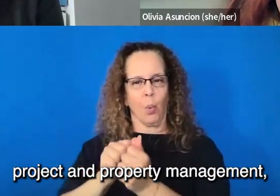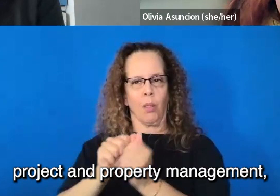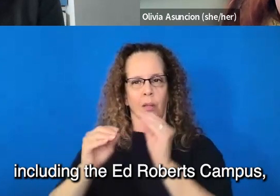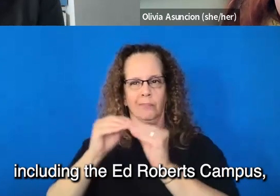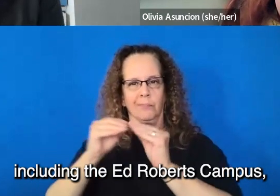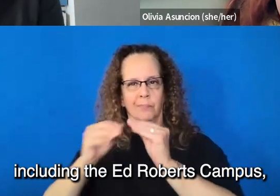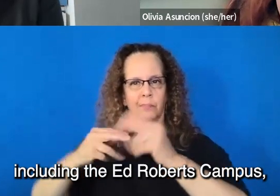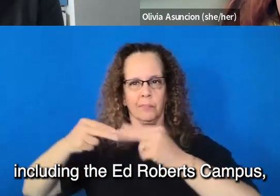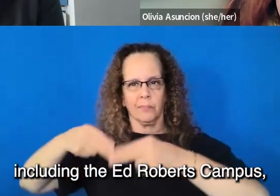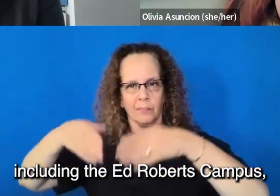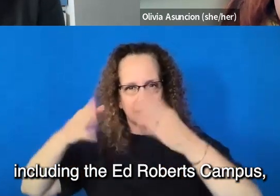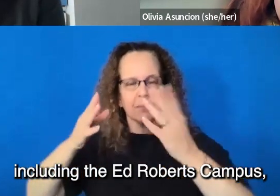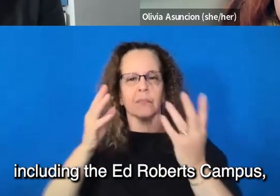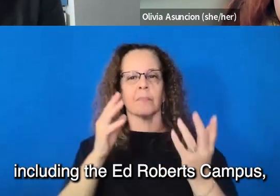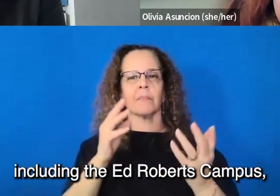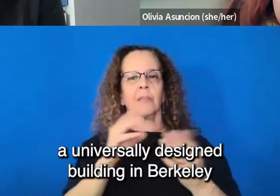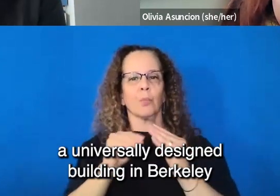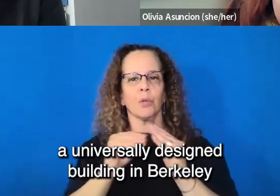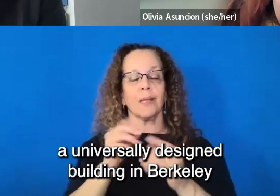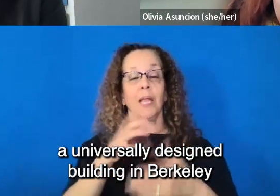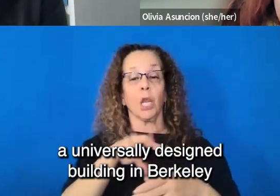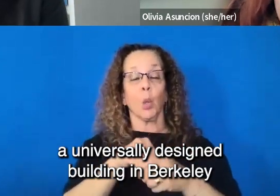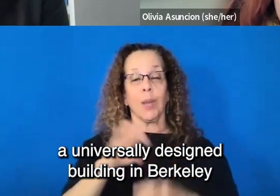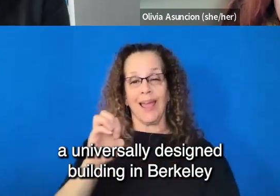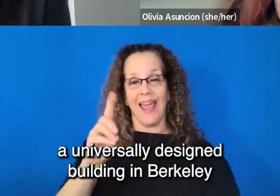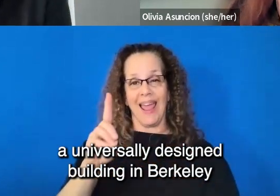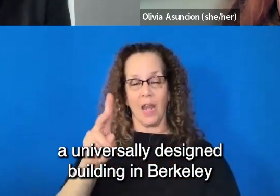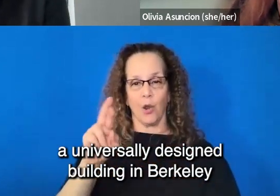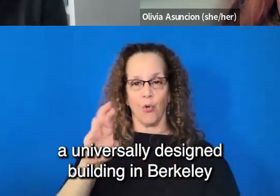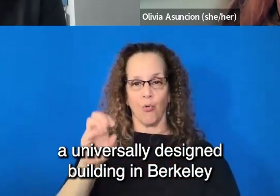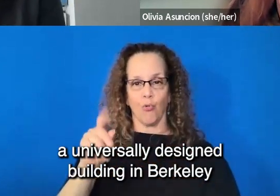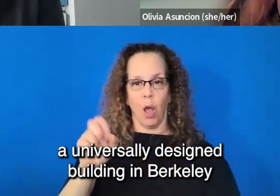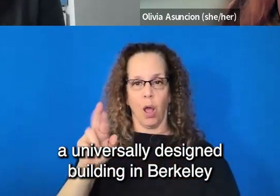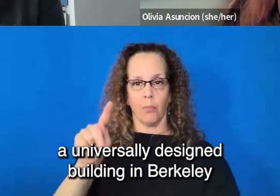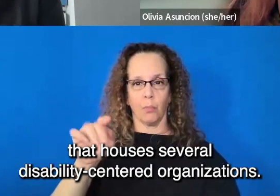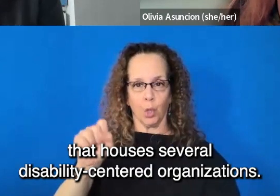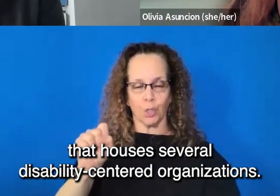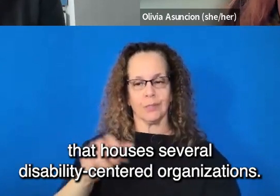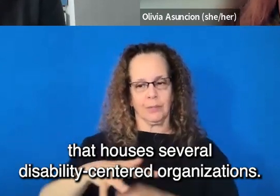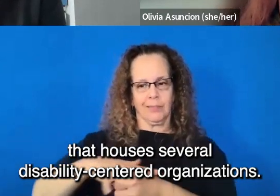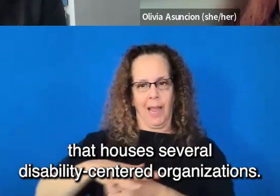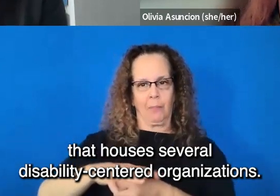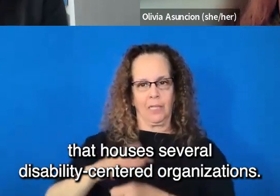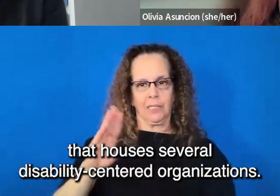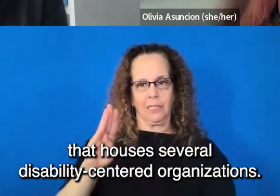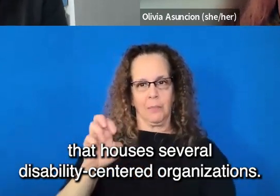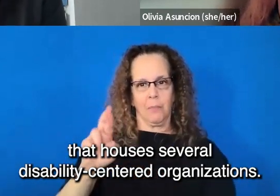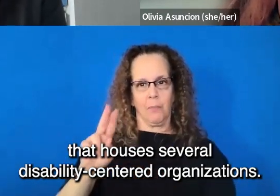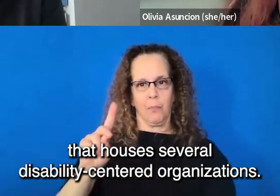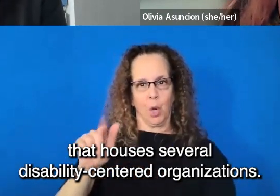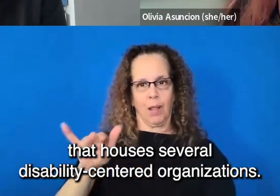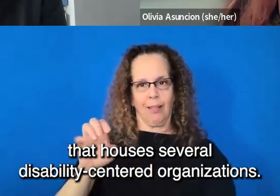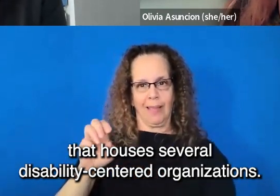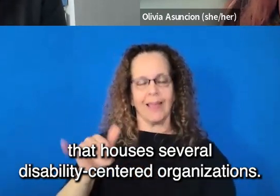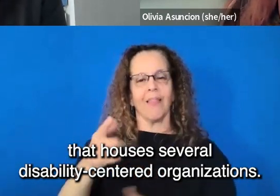management, including the Ed Roberts campus, a universally designed building in Berkeley that houses several disability centered